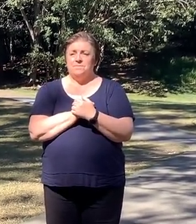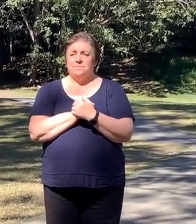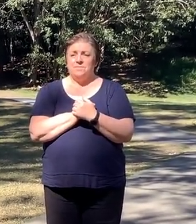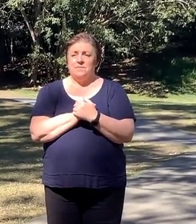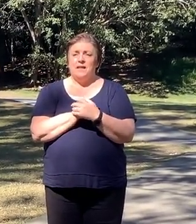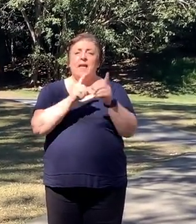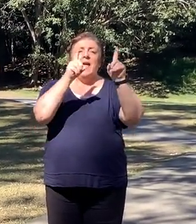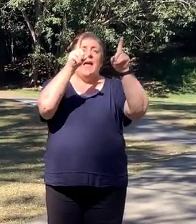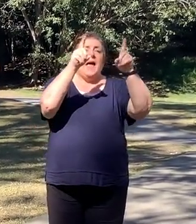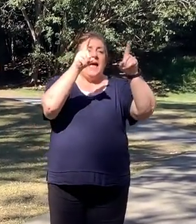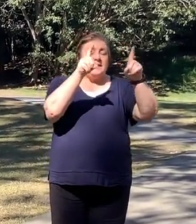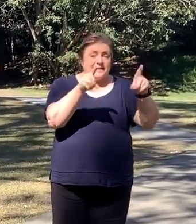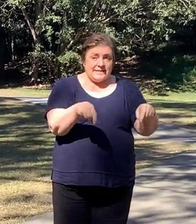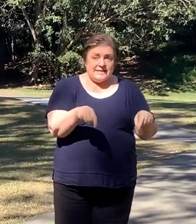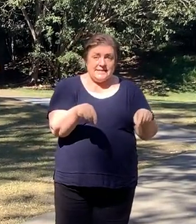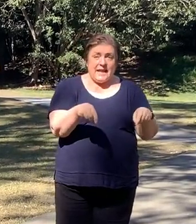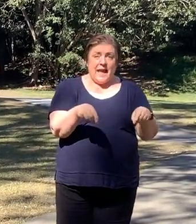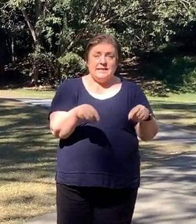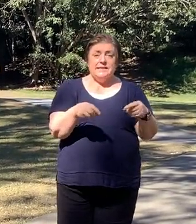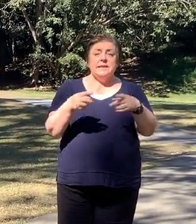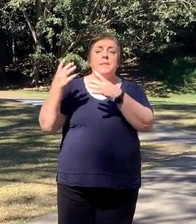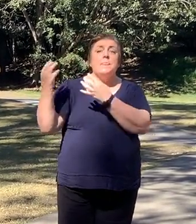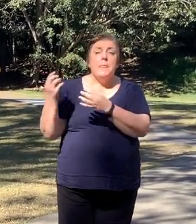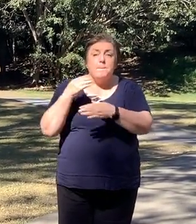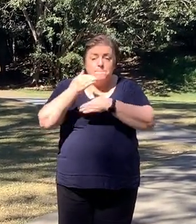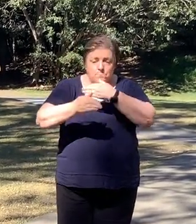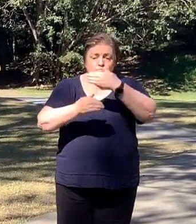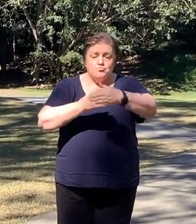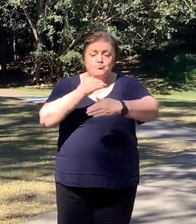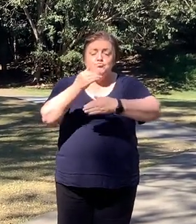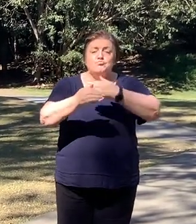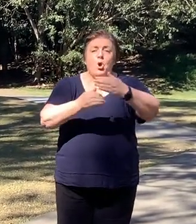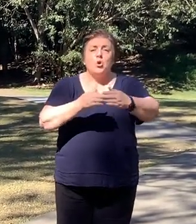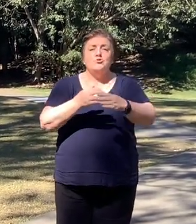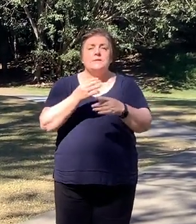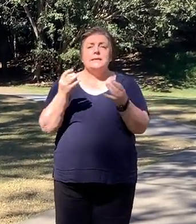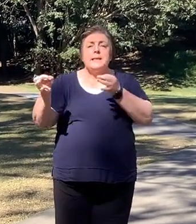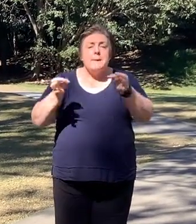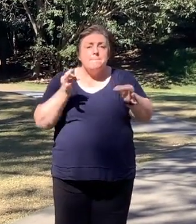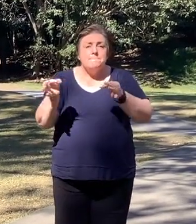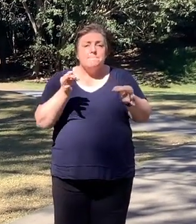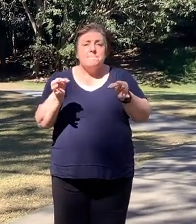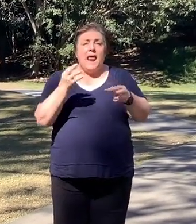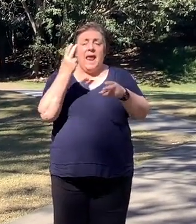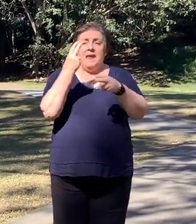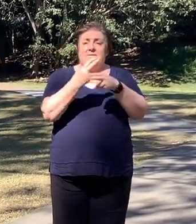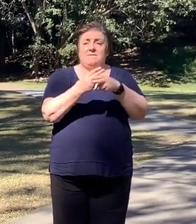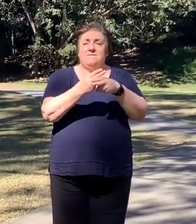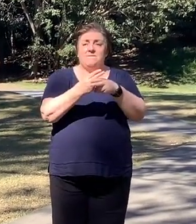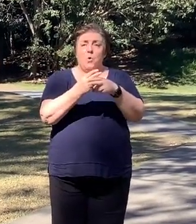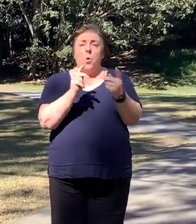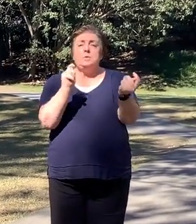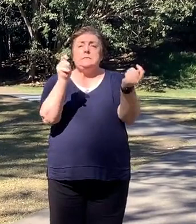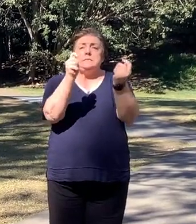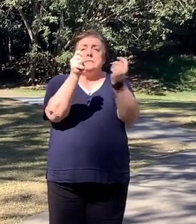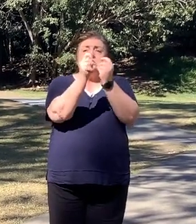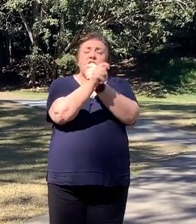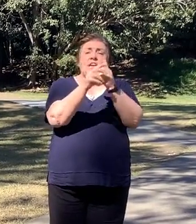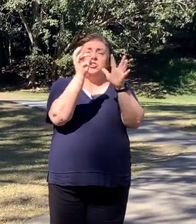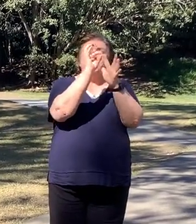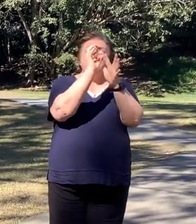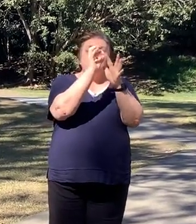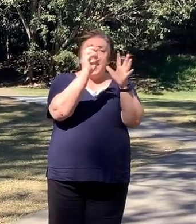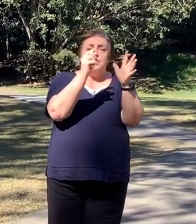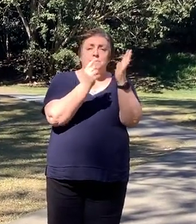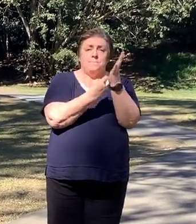We've started the tender process for the new playground. We had contractors and cubicle representatives here this morning. That's the Prep Year